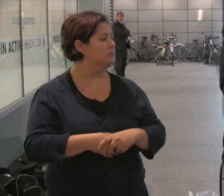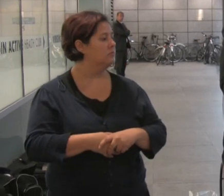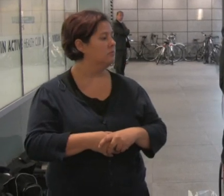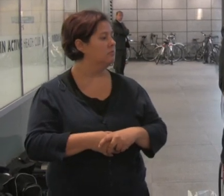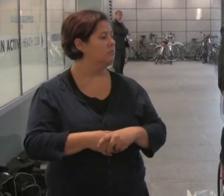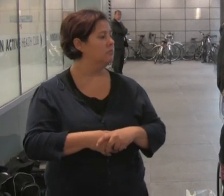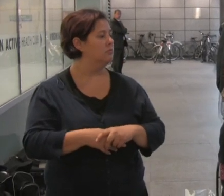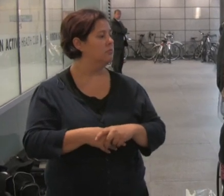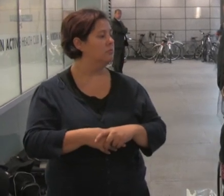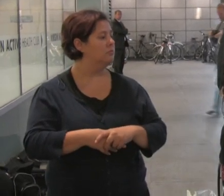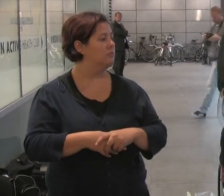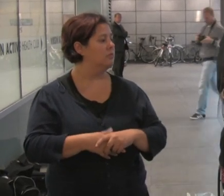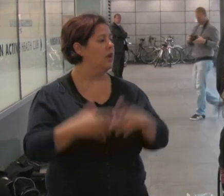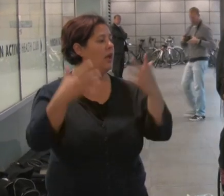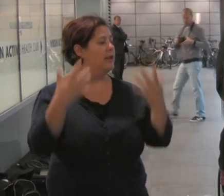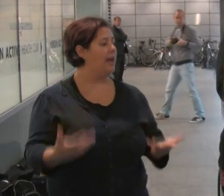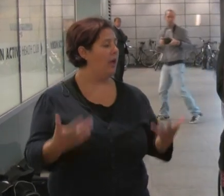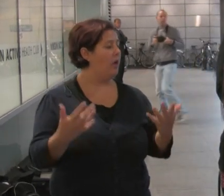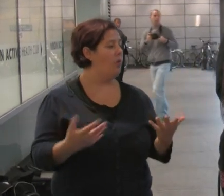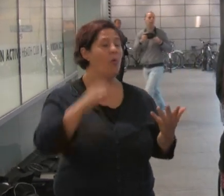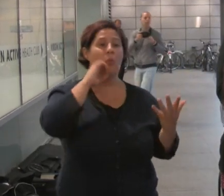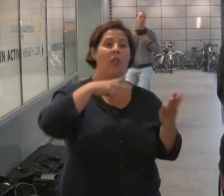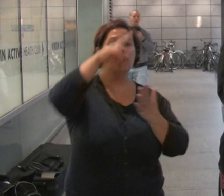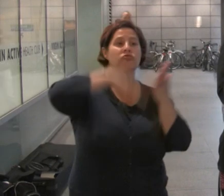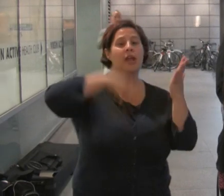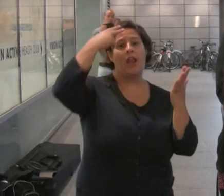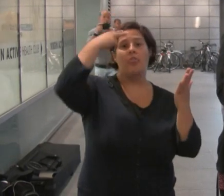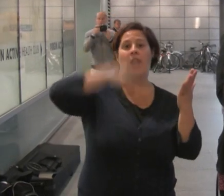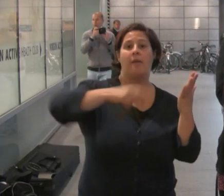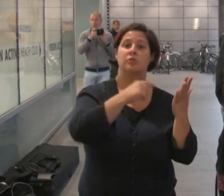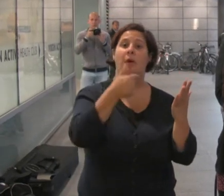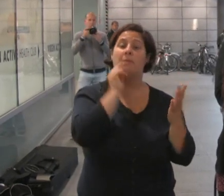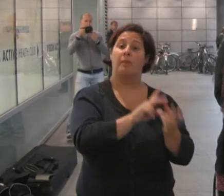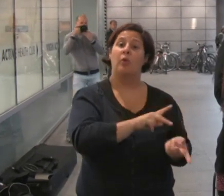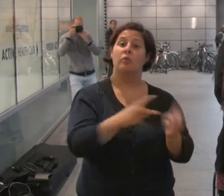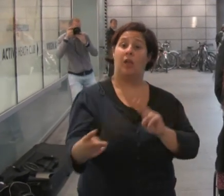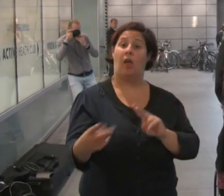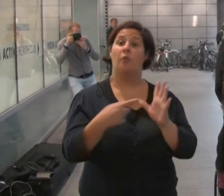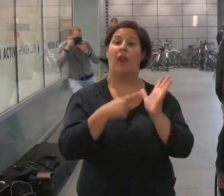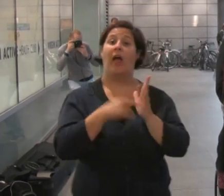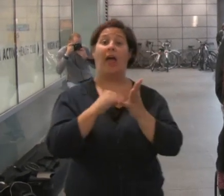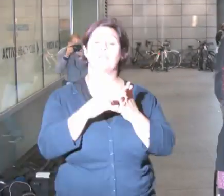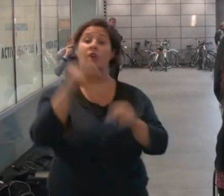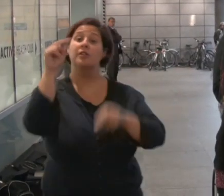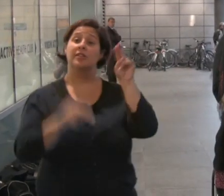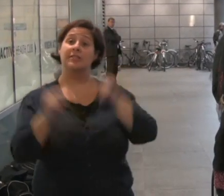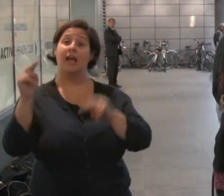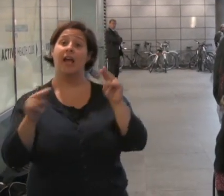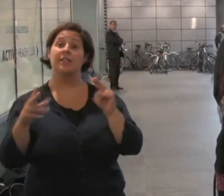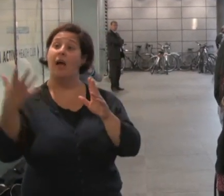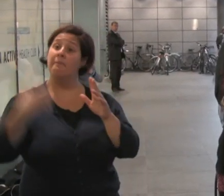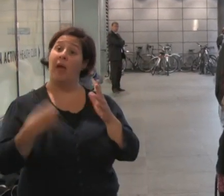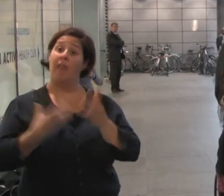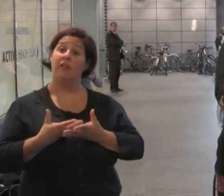We will now read out the names of some of the fallen where Atos assessments and loss of